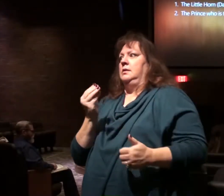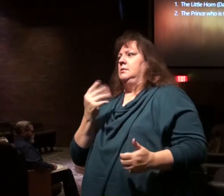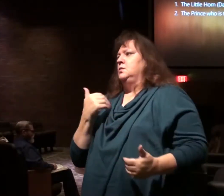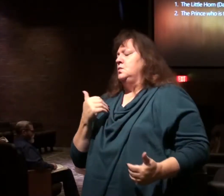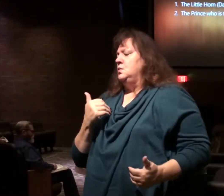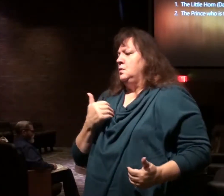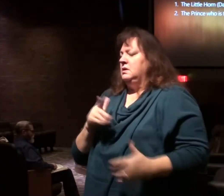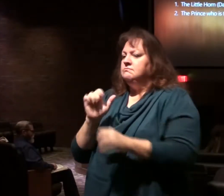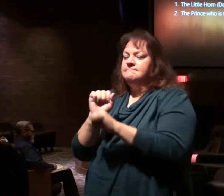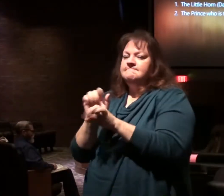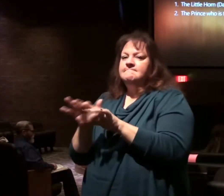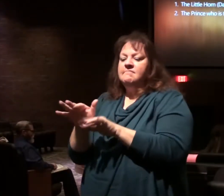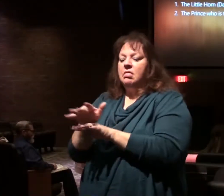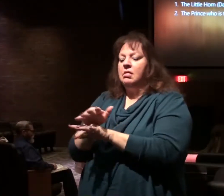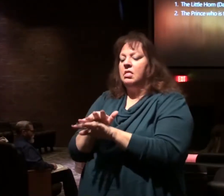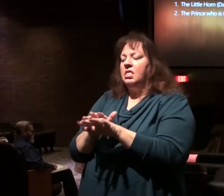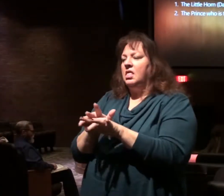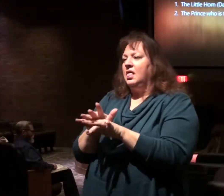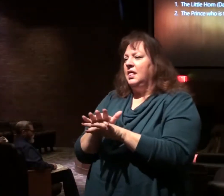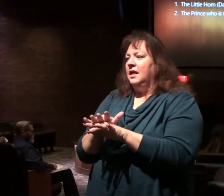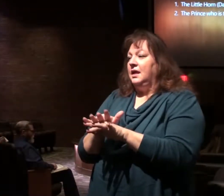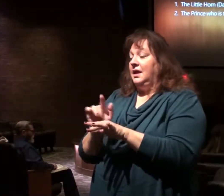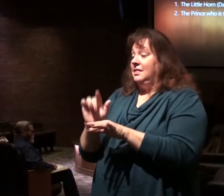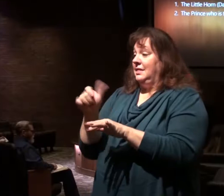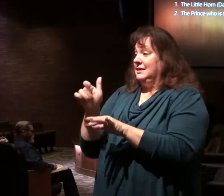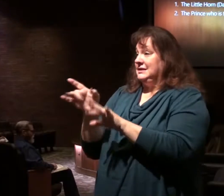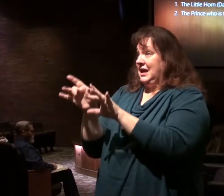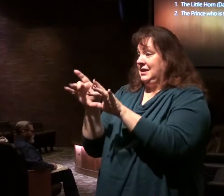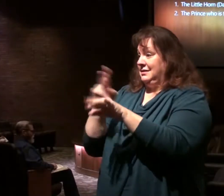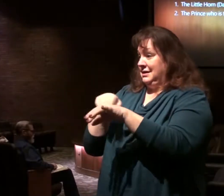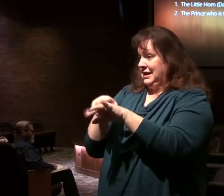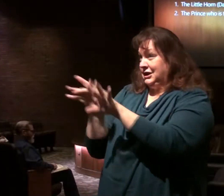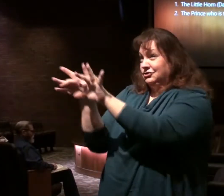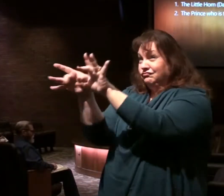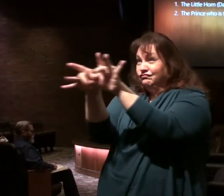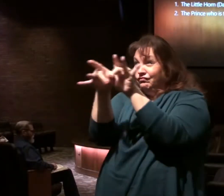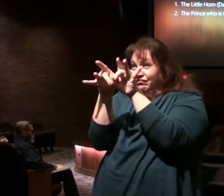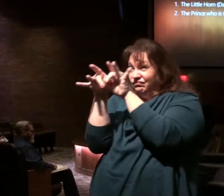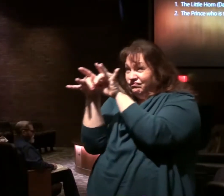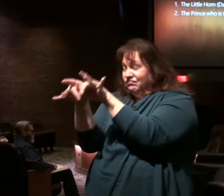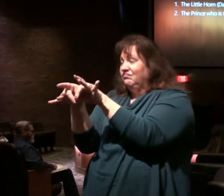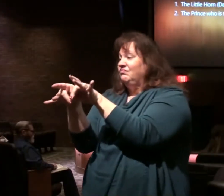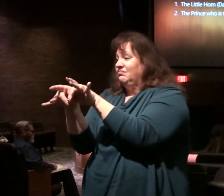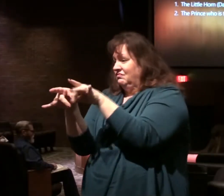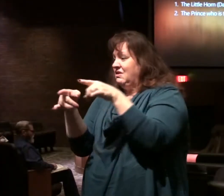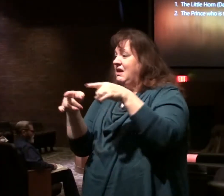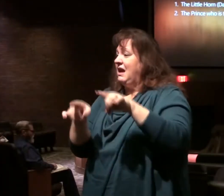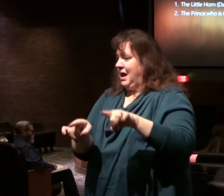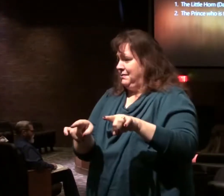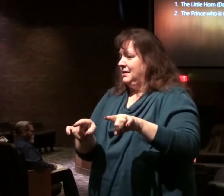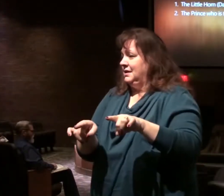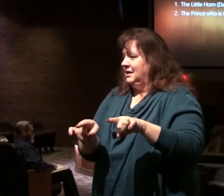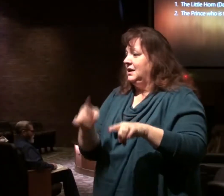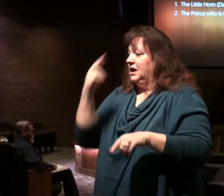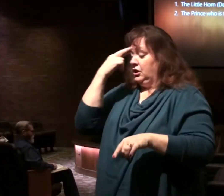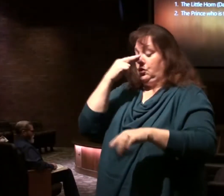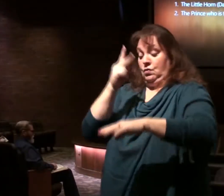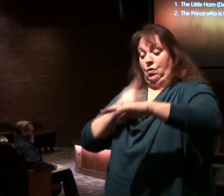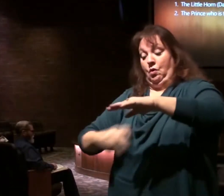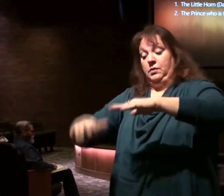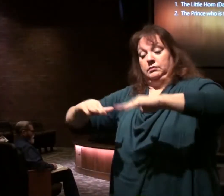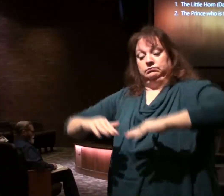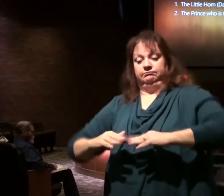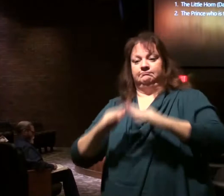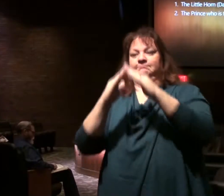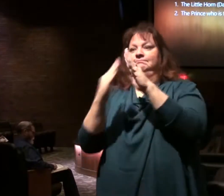work and with this confederacy that has come about as the Roman Empire has